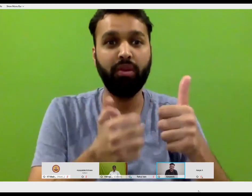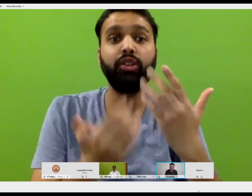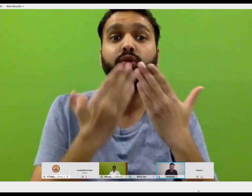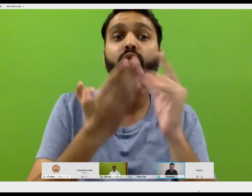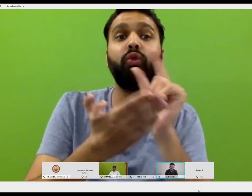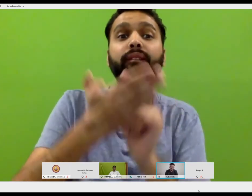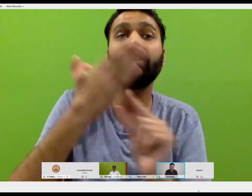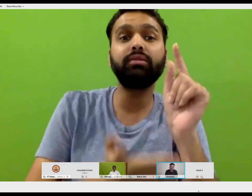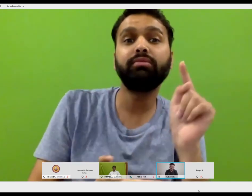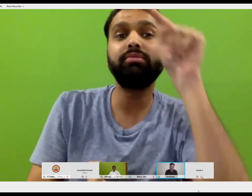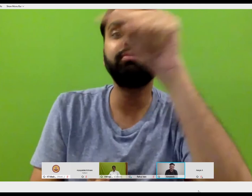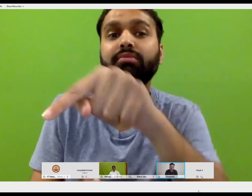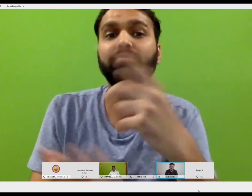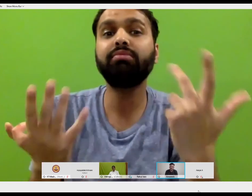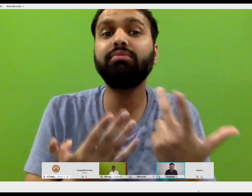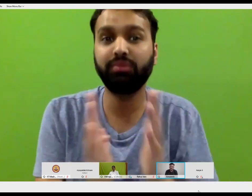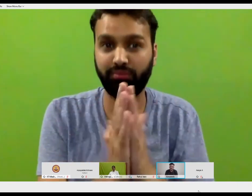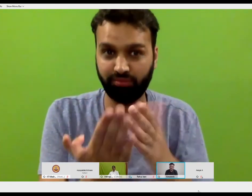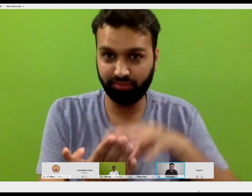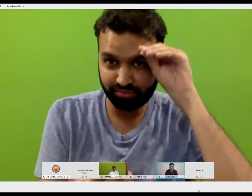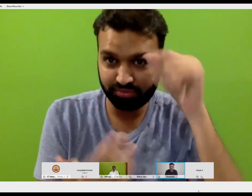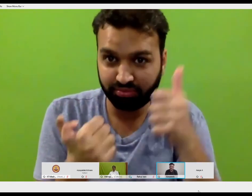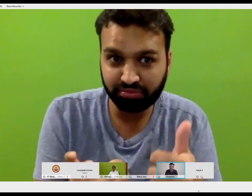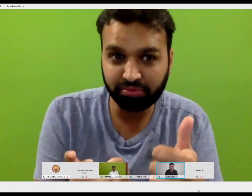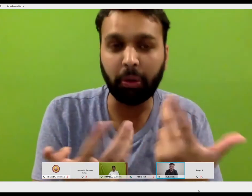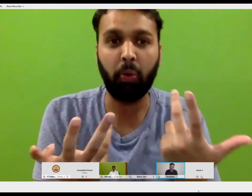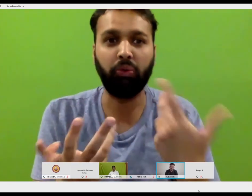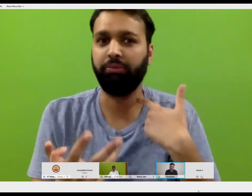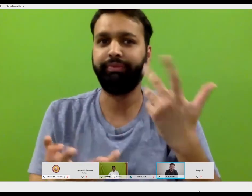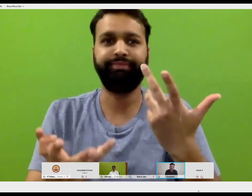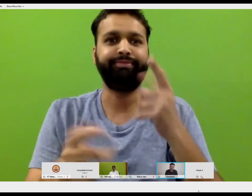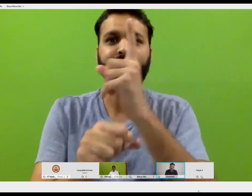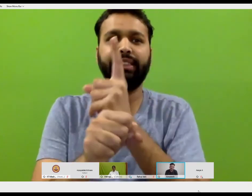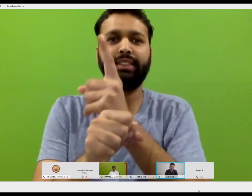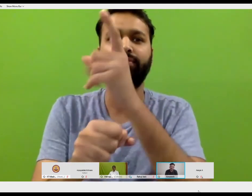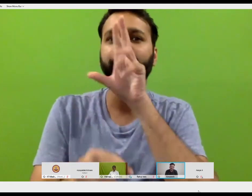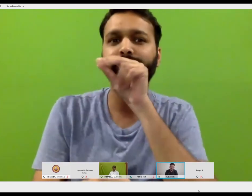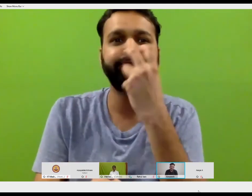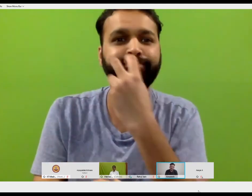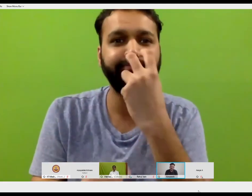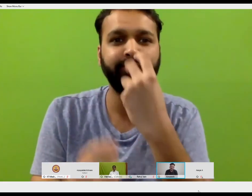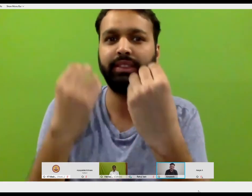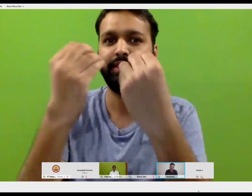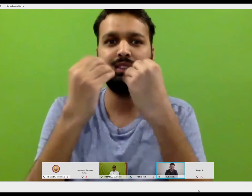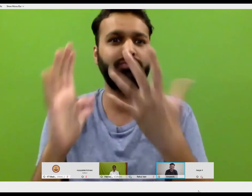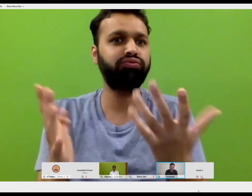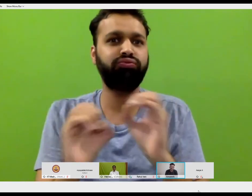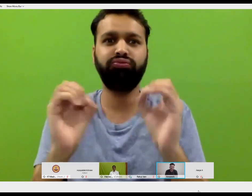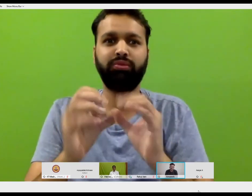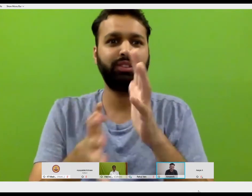with spoken languages, but they might be able to sign very well. But when they go for higher education, they might not be able to understand the lessons,